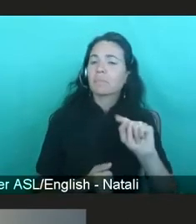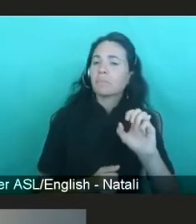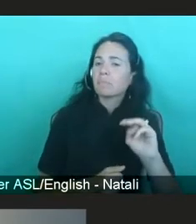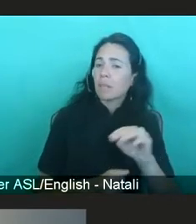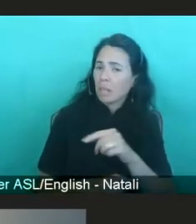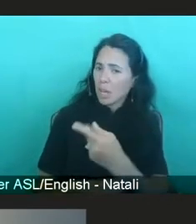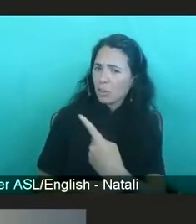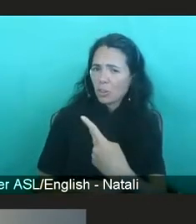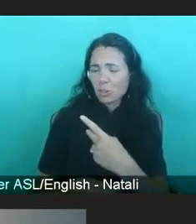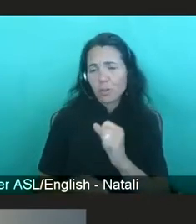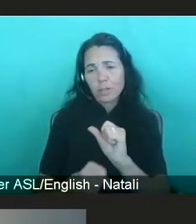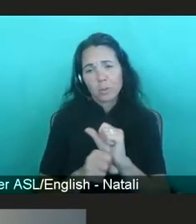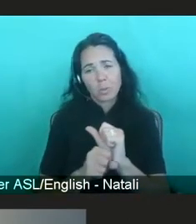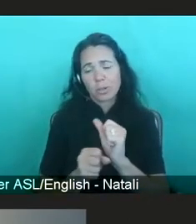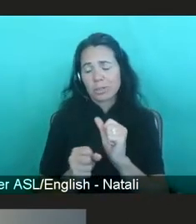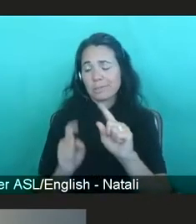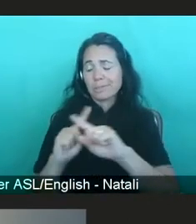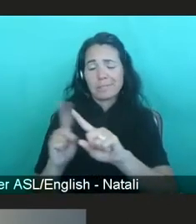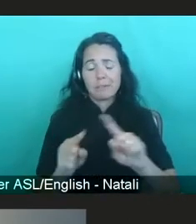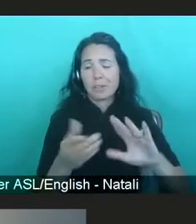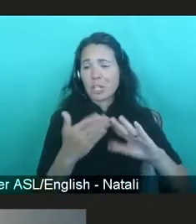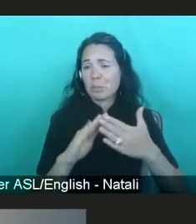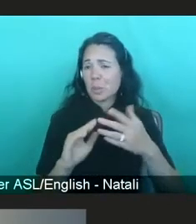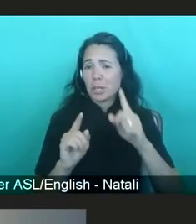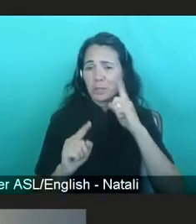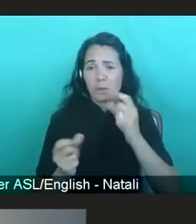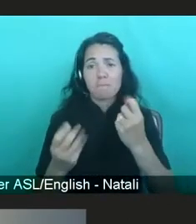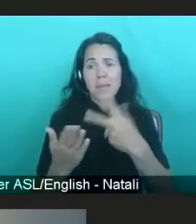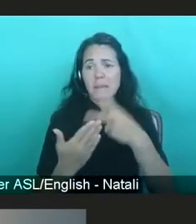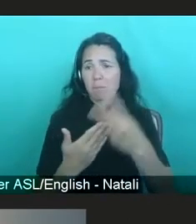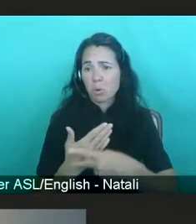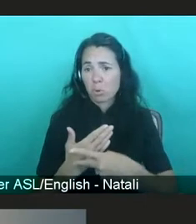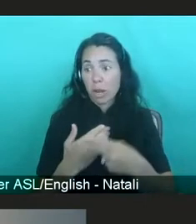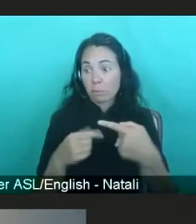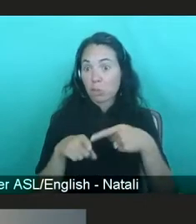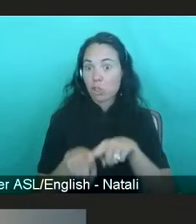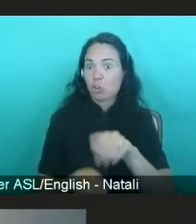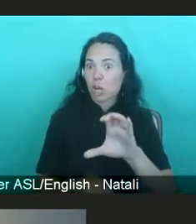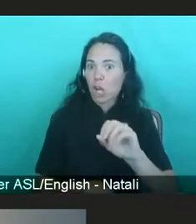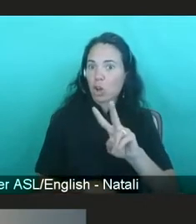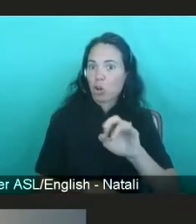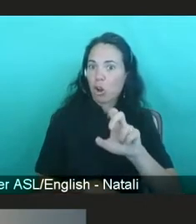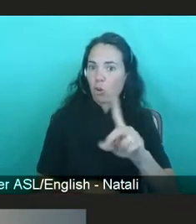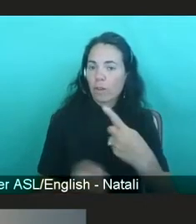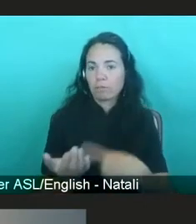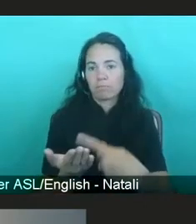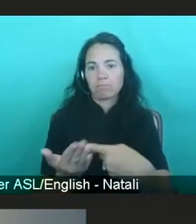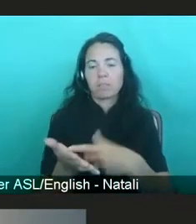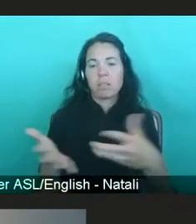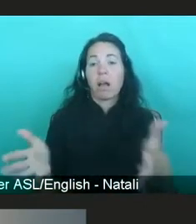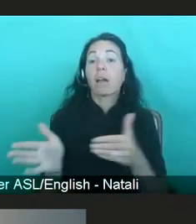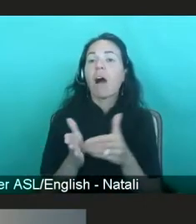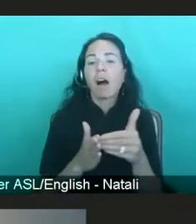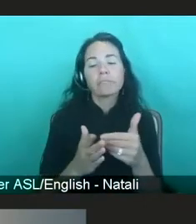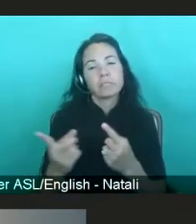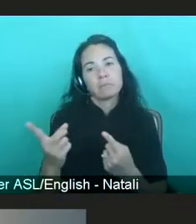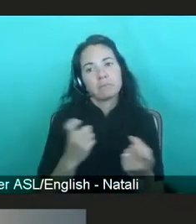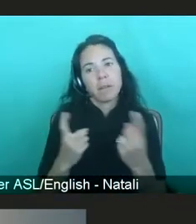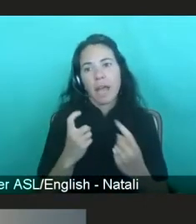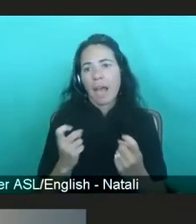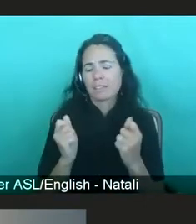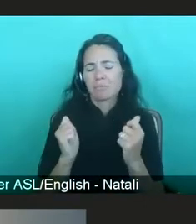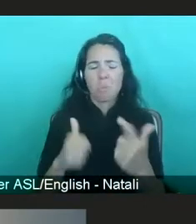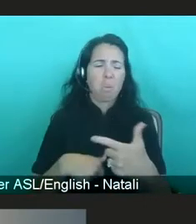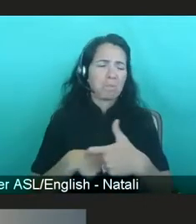different communities about COVID, and we've had a chance to talk a lot about it. And one of the questions that we get asked almost all the time when we do these